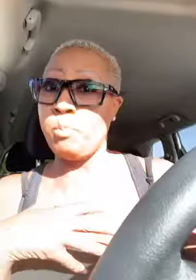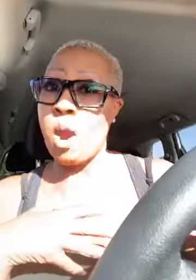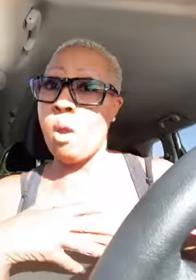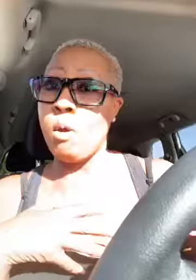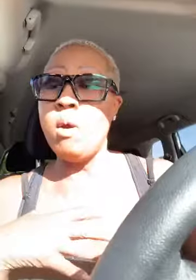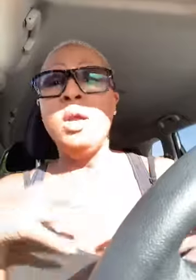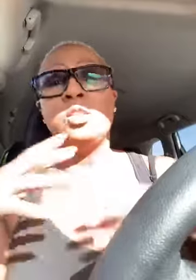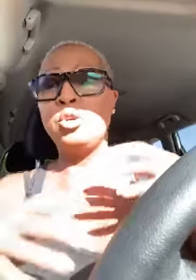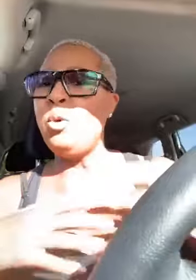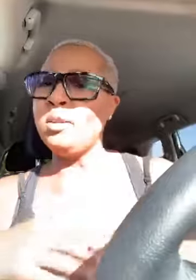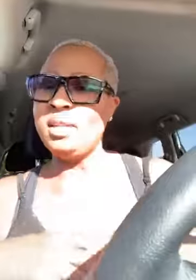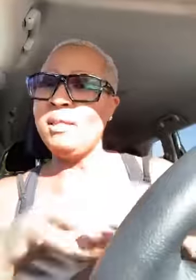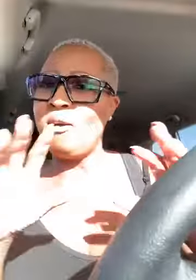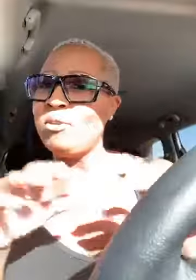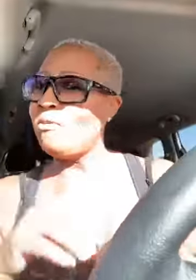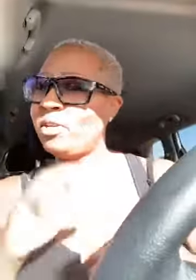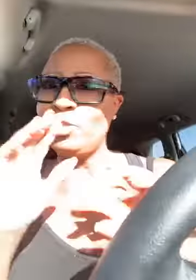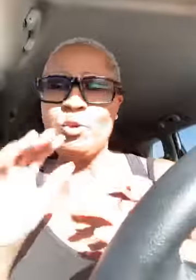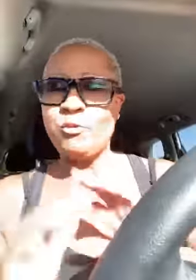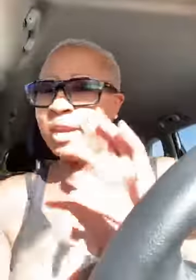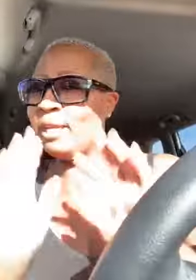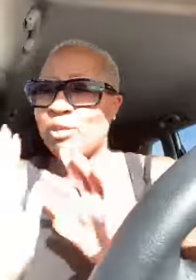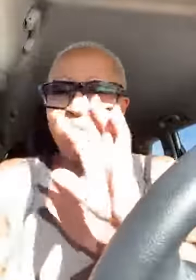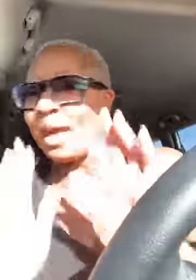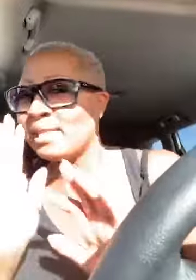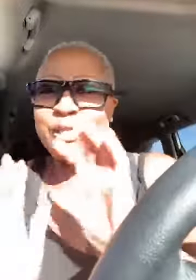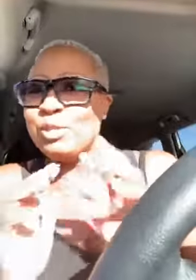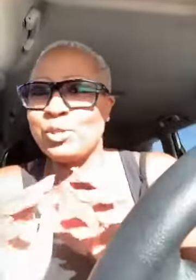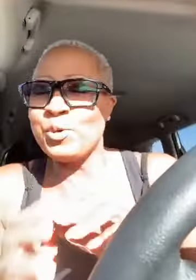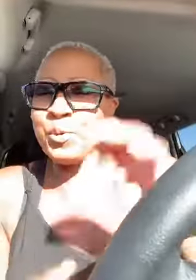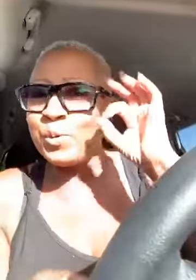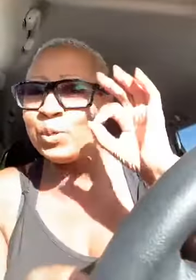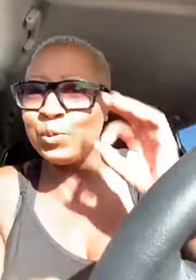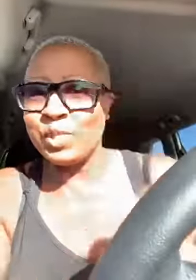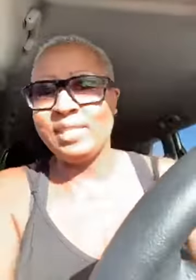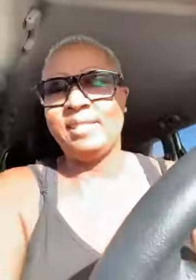tomorrow so you all stay logged on get your notifications but i'll see you soon deuces